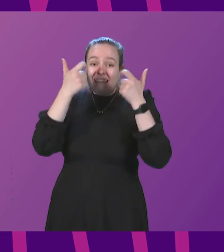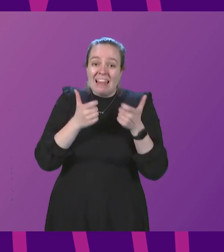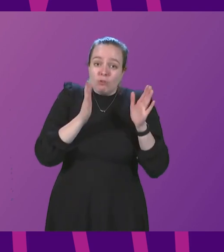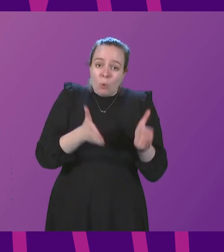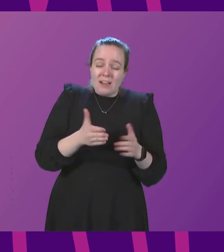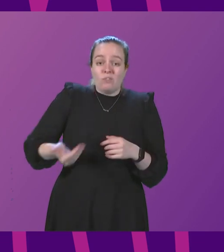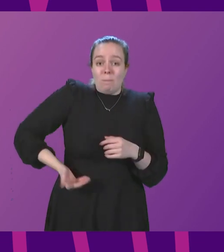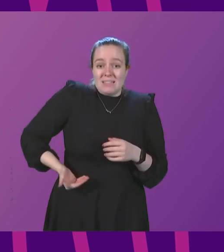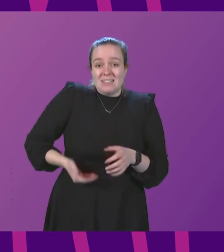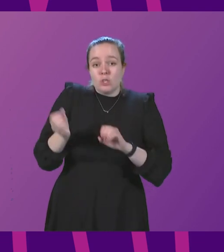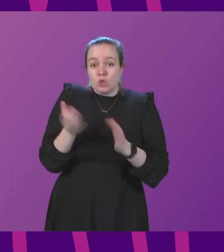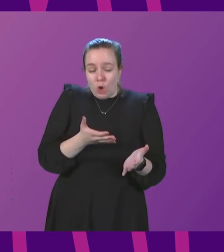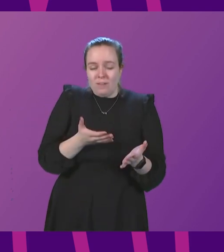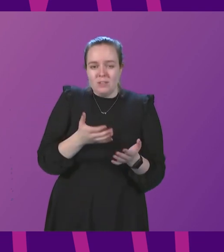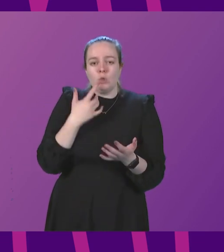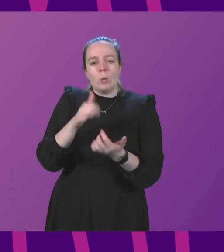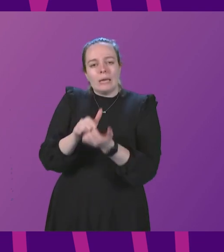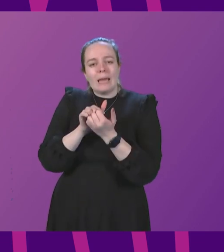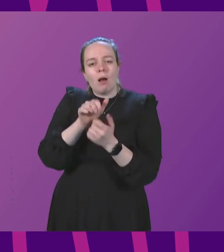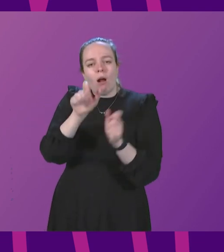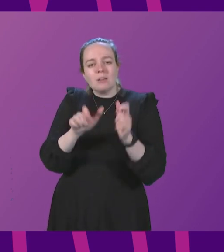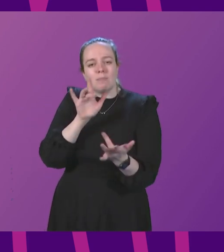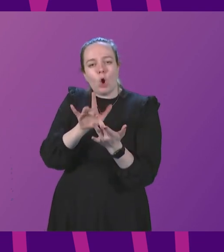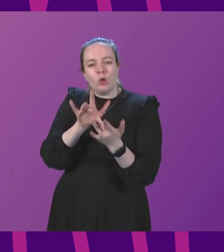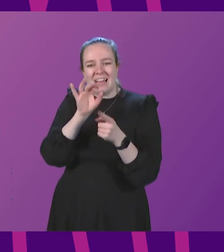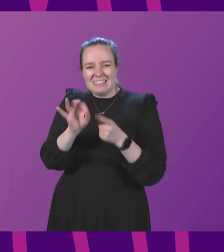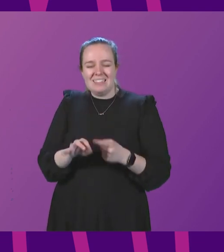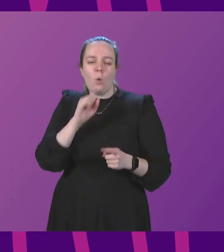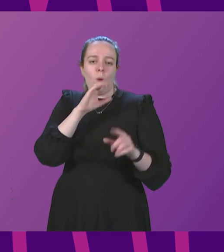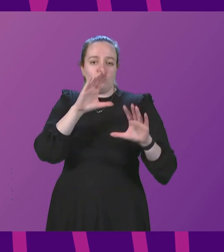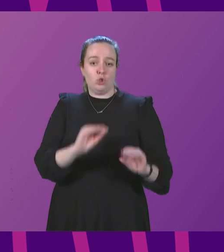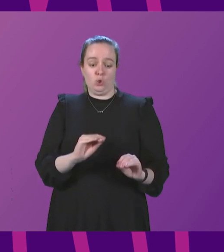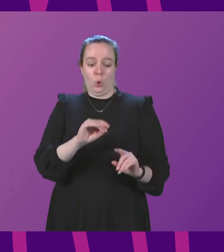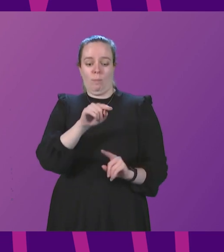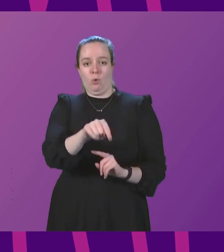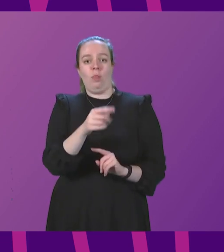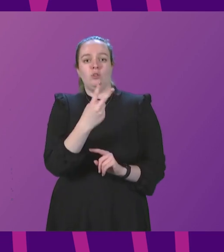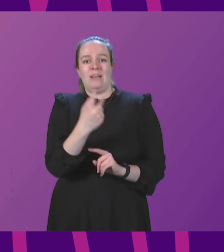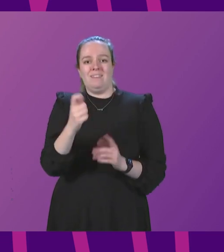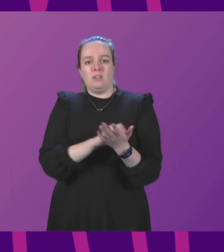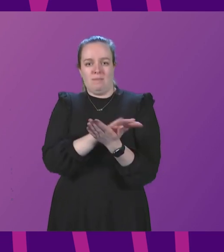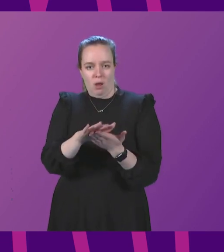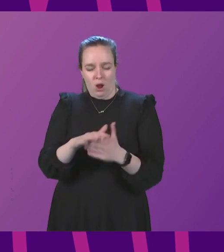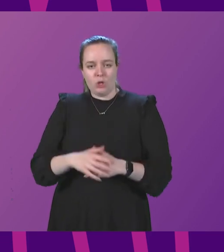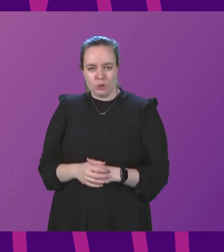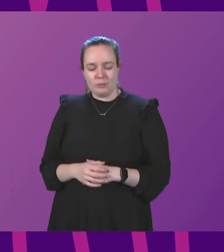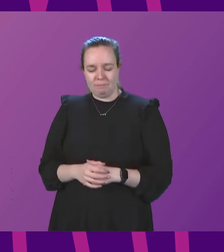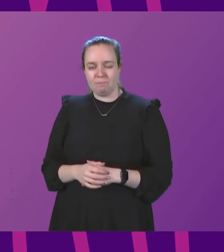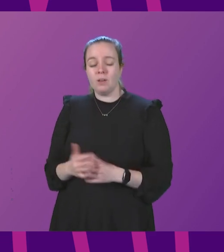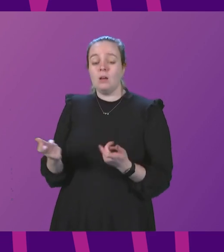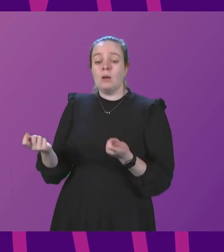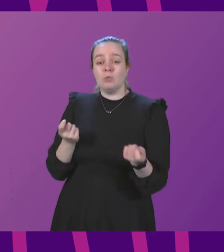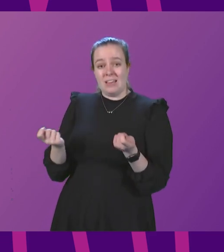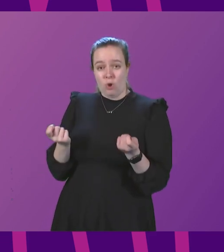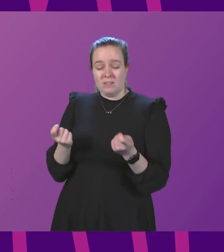and service providers to retain customer contact details is also expected to end on 21st March. Siding officers,